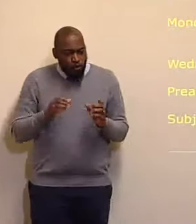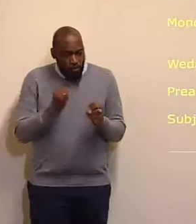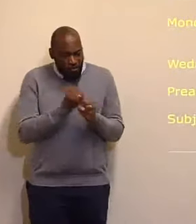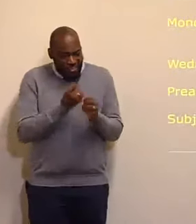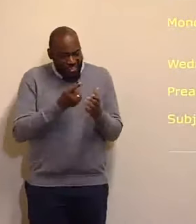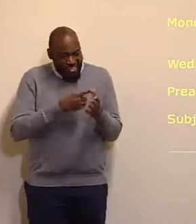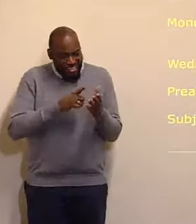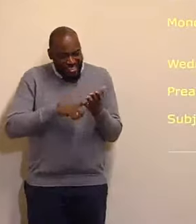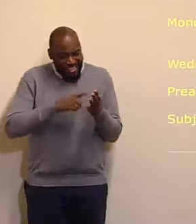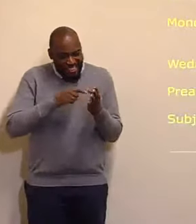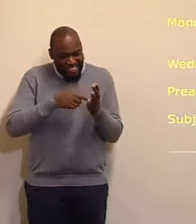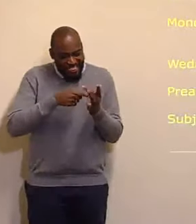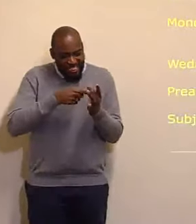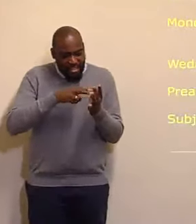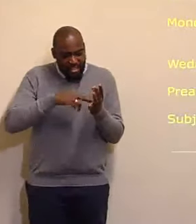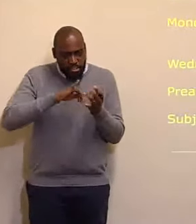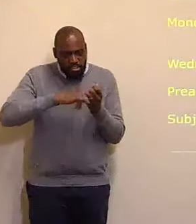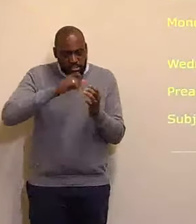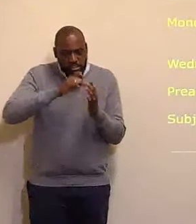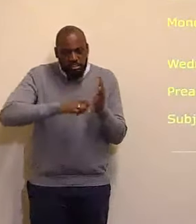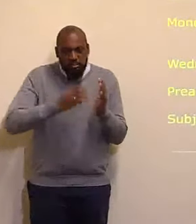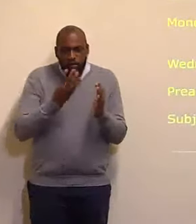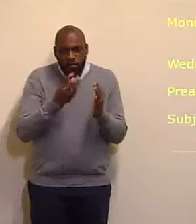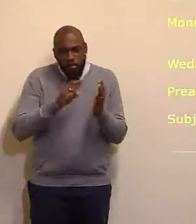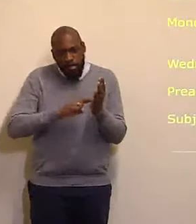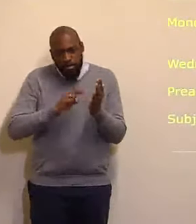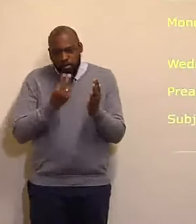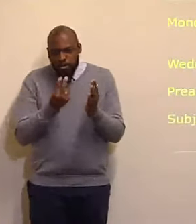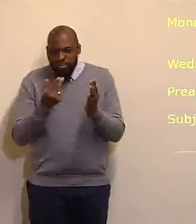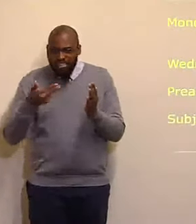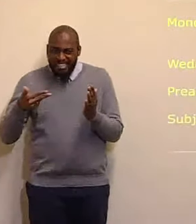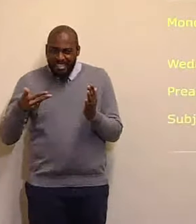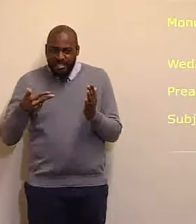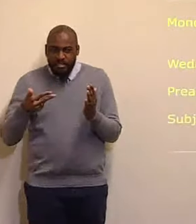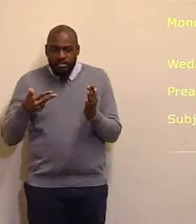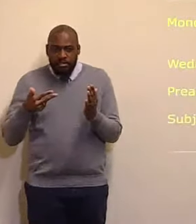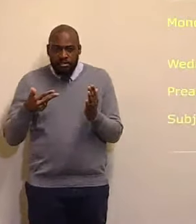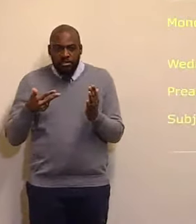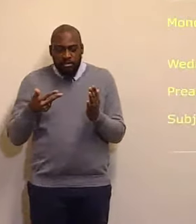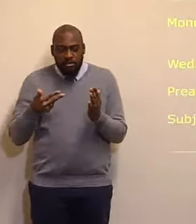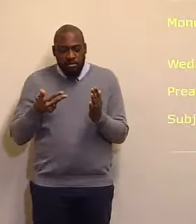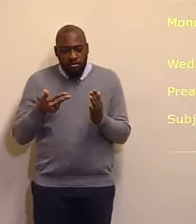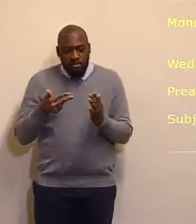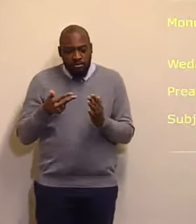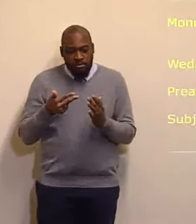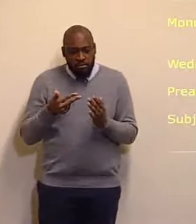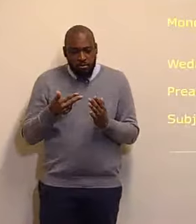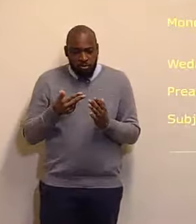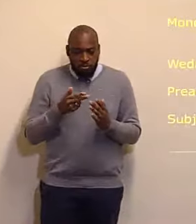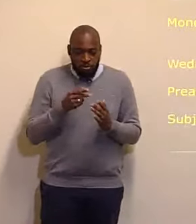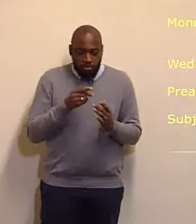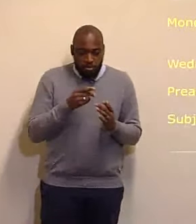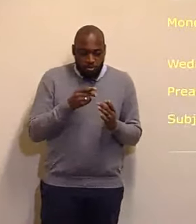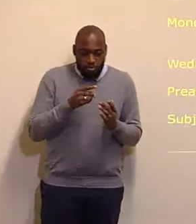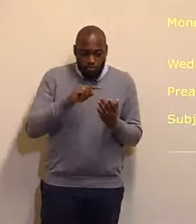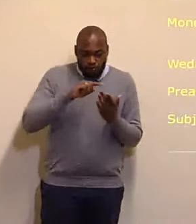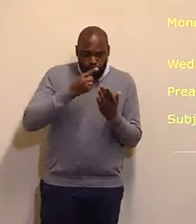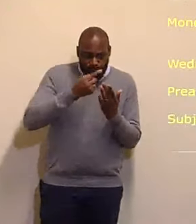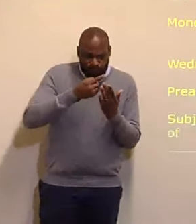28 Titled Roles of Christian Men And Women This meeting will